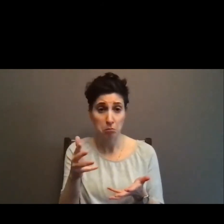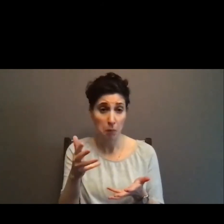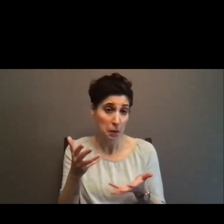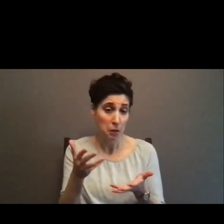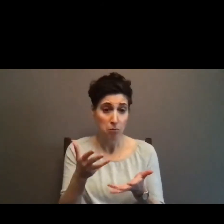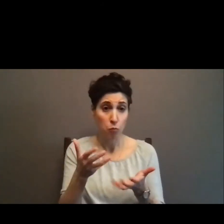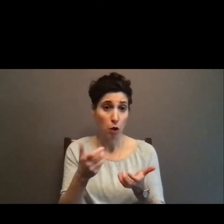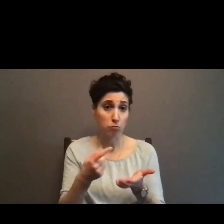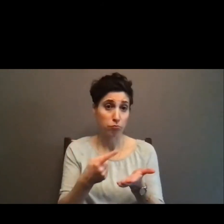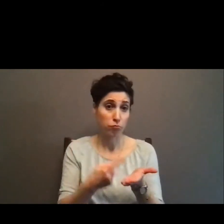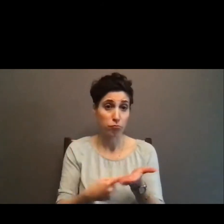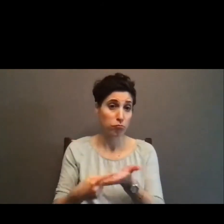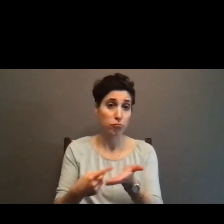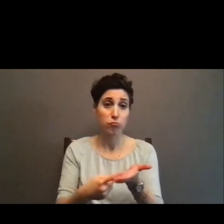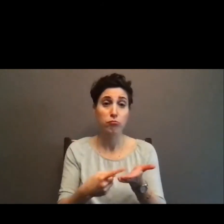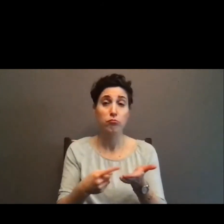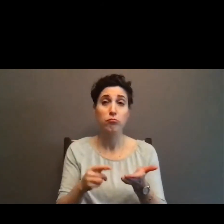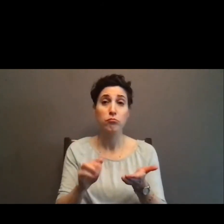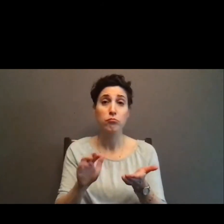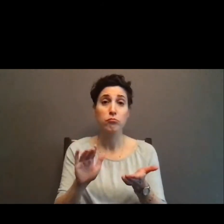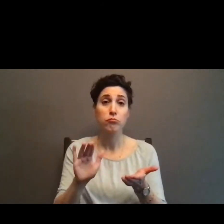um,